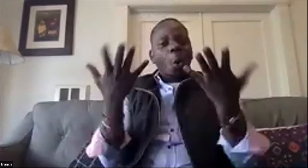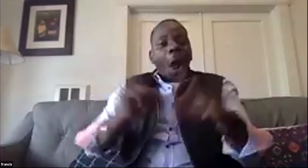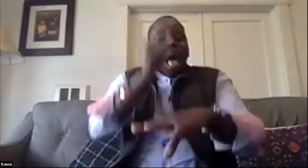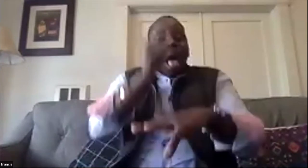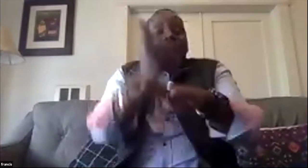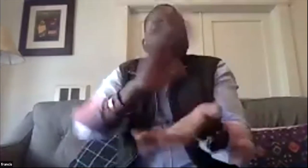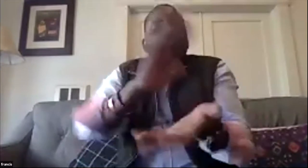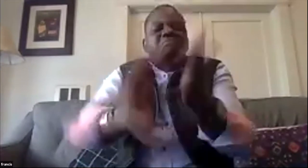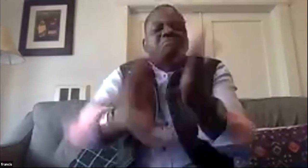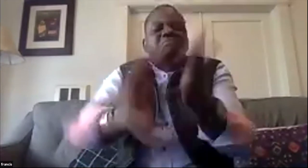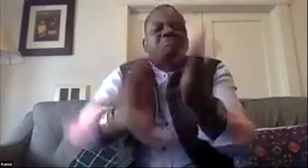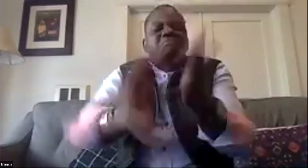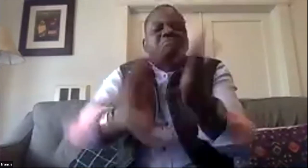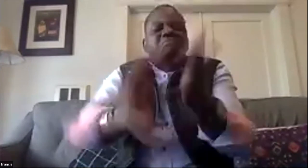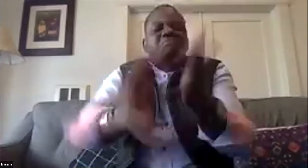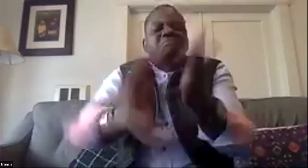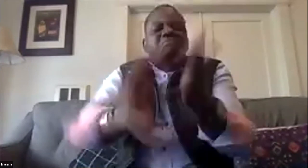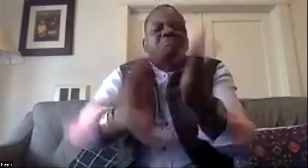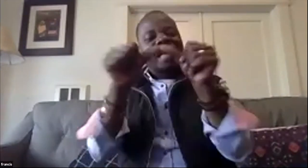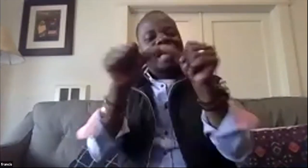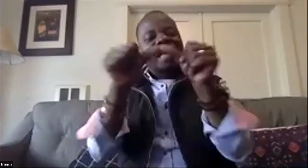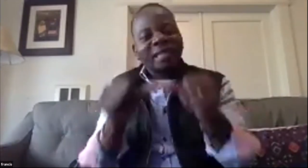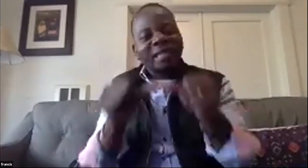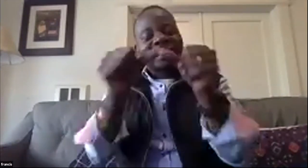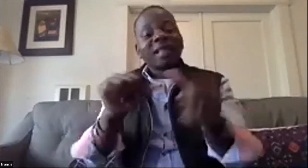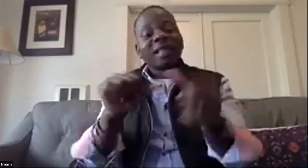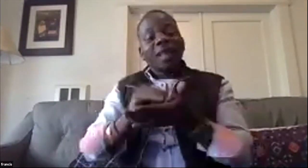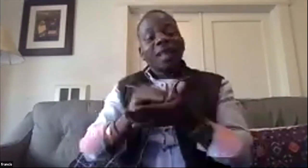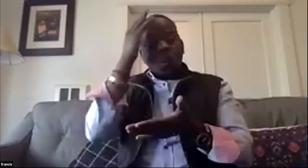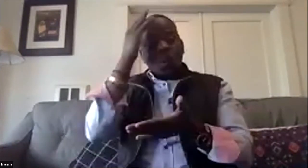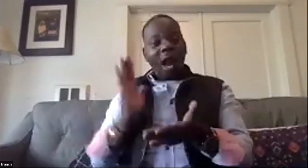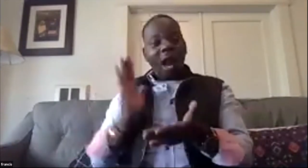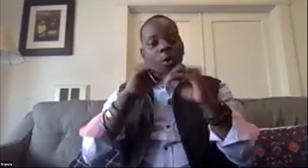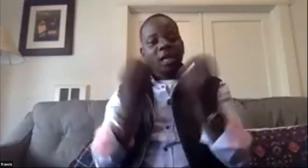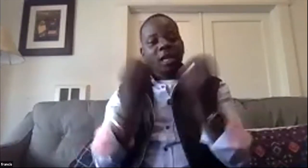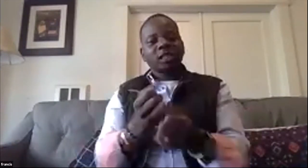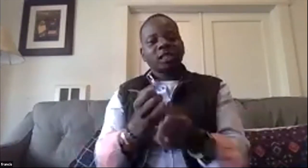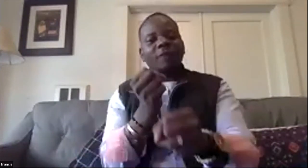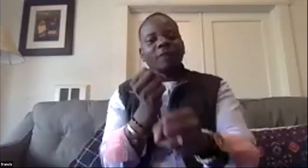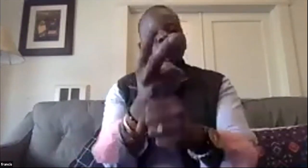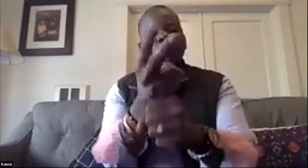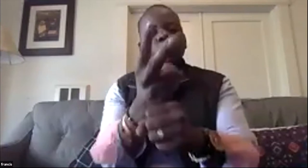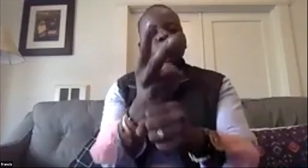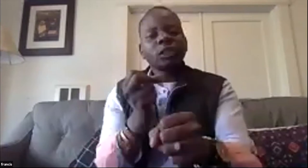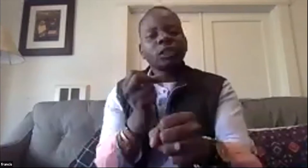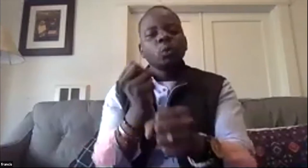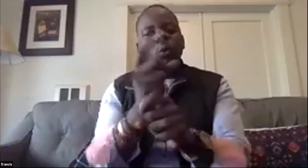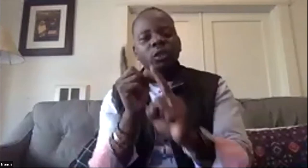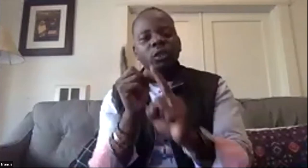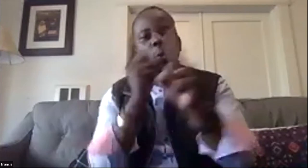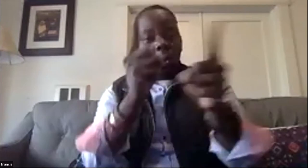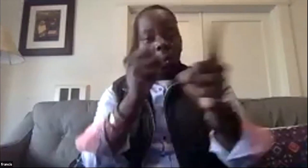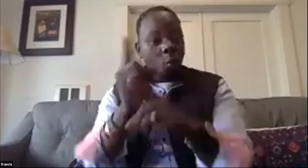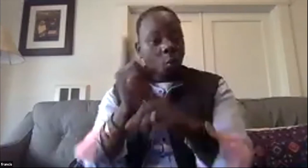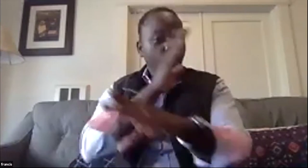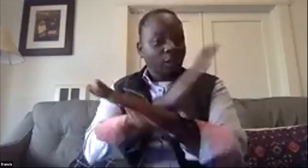of helping the whole kid and the whole family with prevention as well as you know yeah conditions